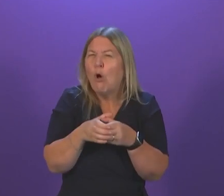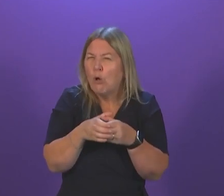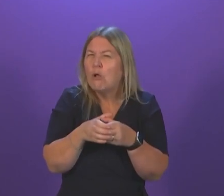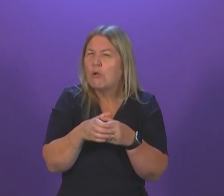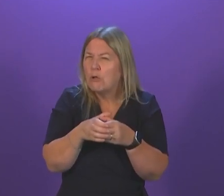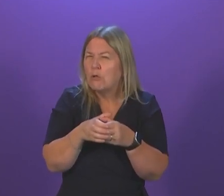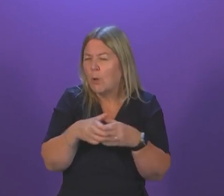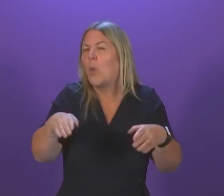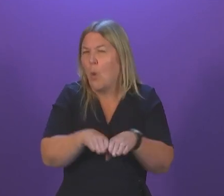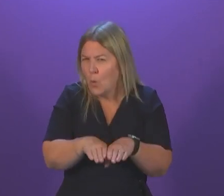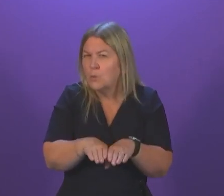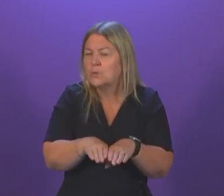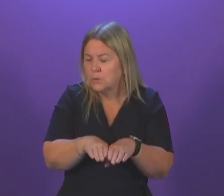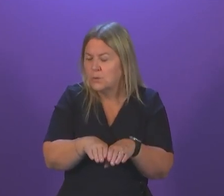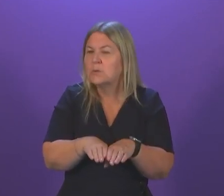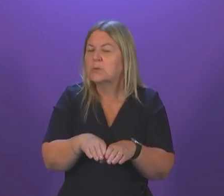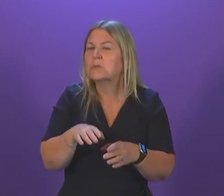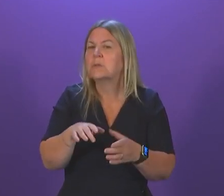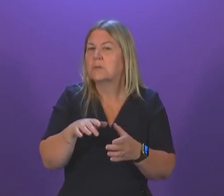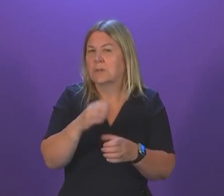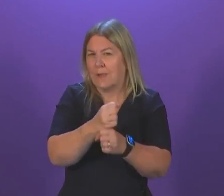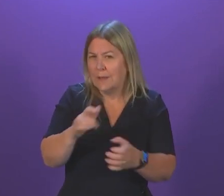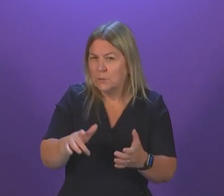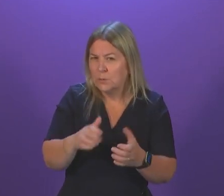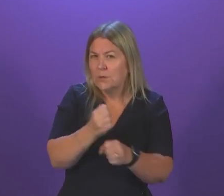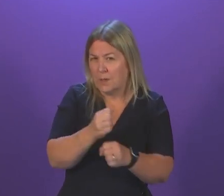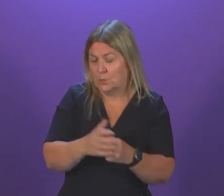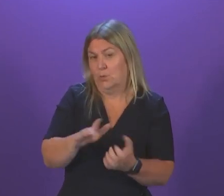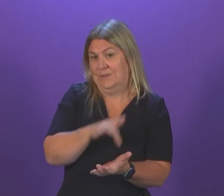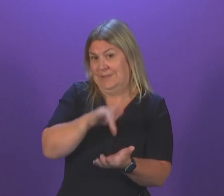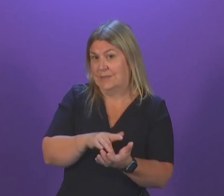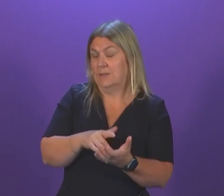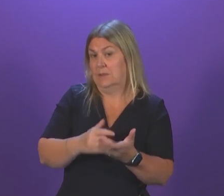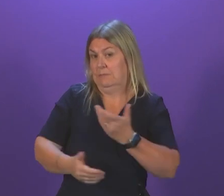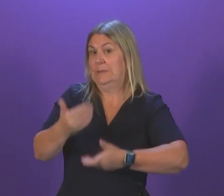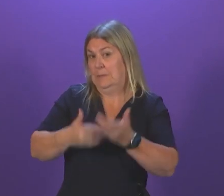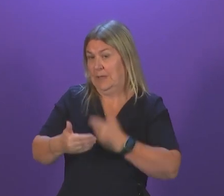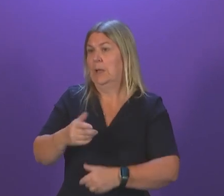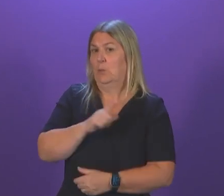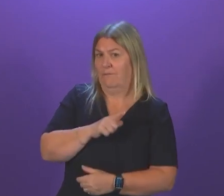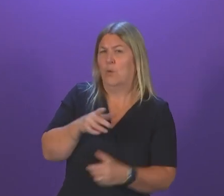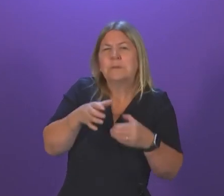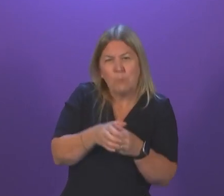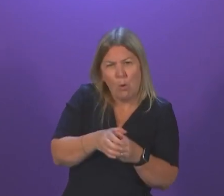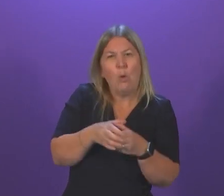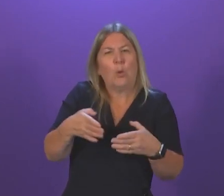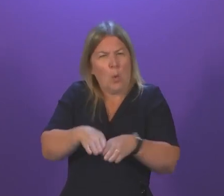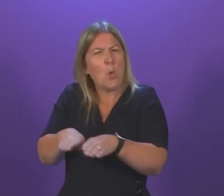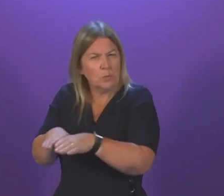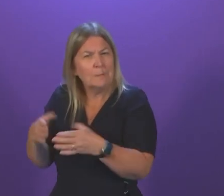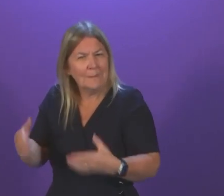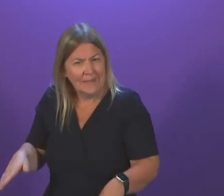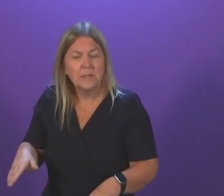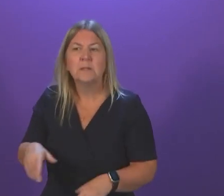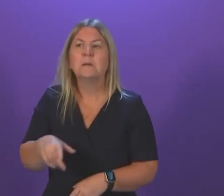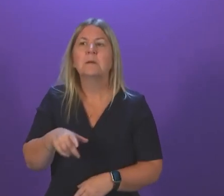out. We indicated some further financial support to councils to get and keep libraries open given the recognition the